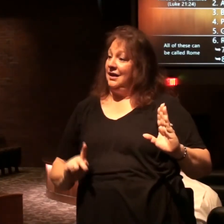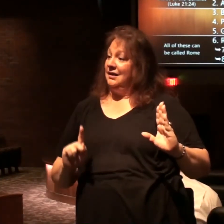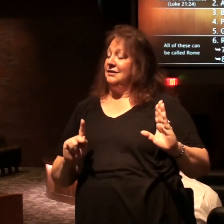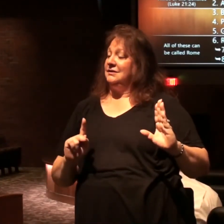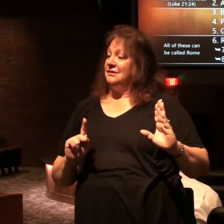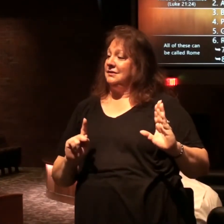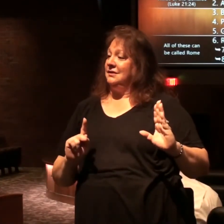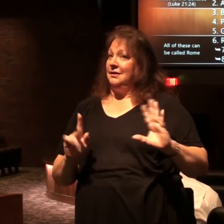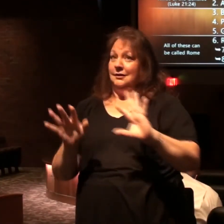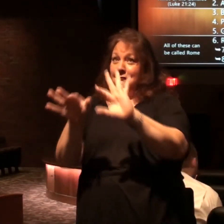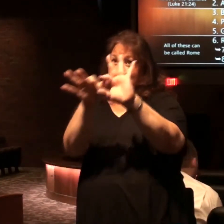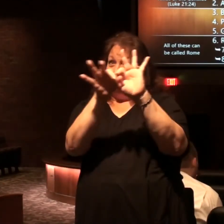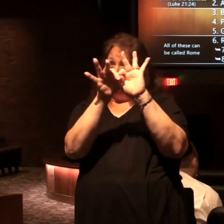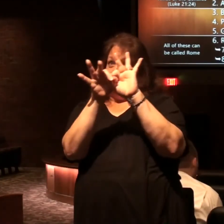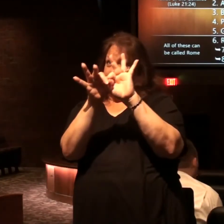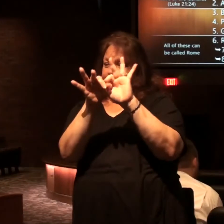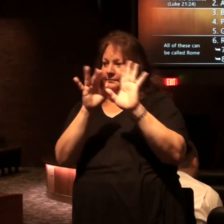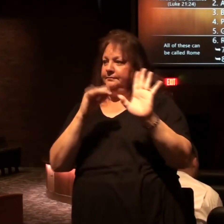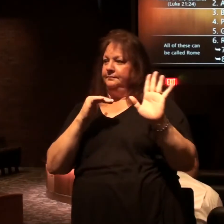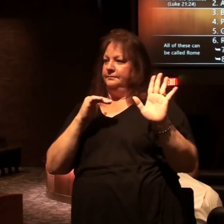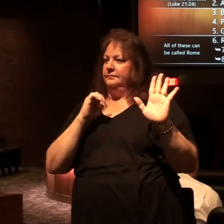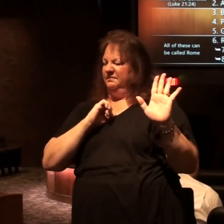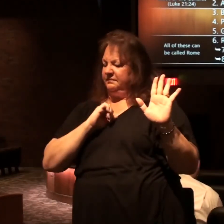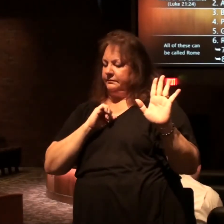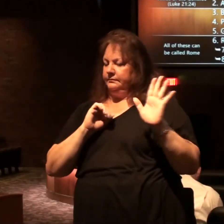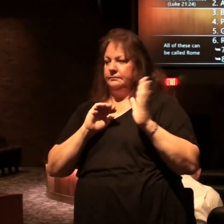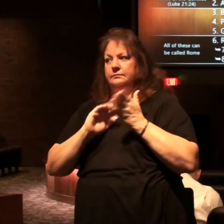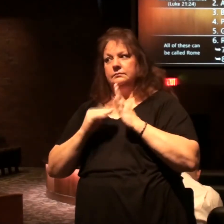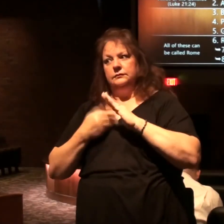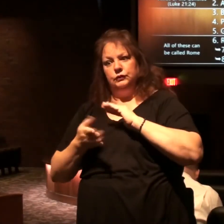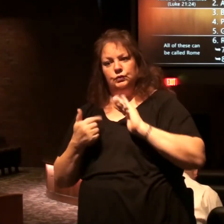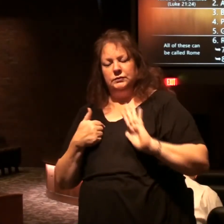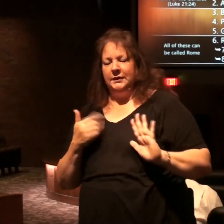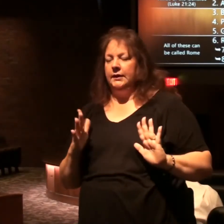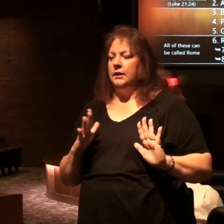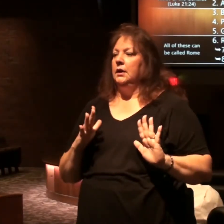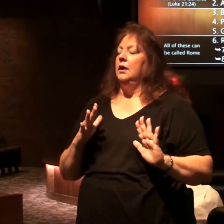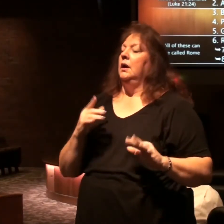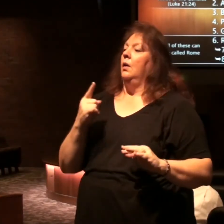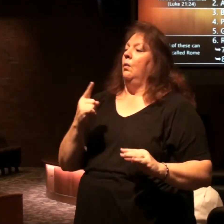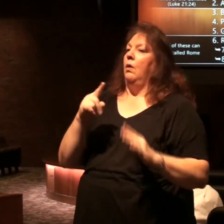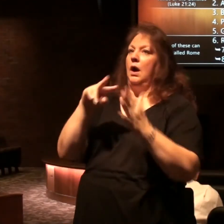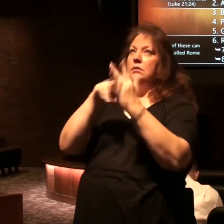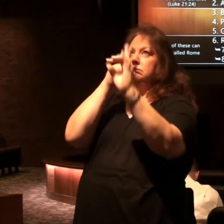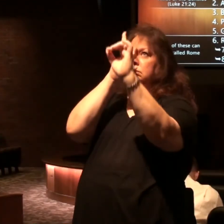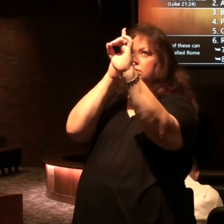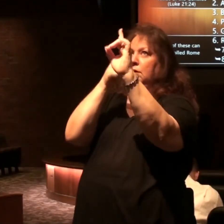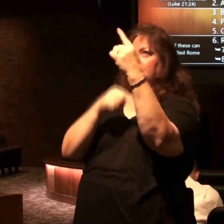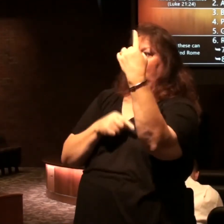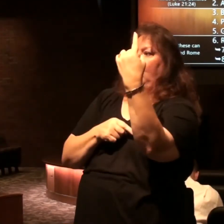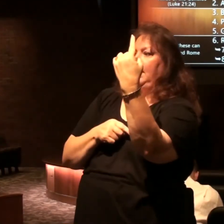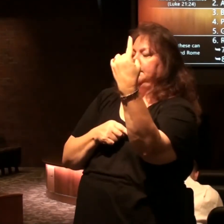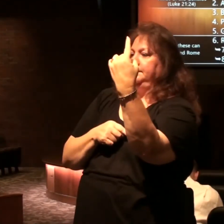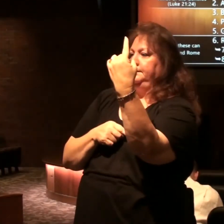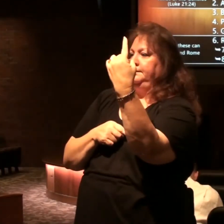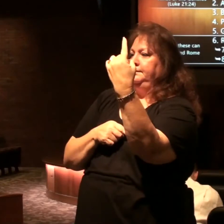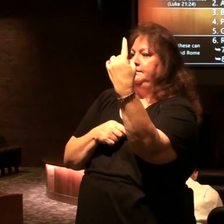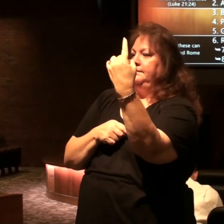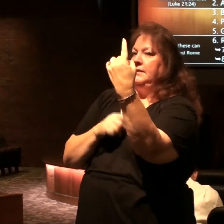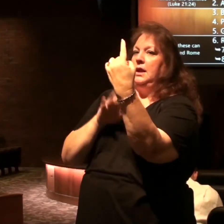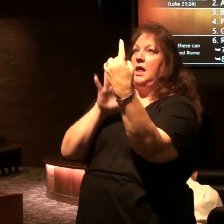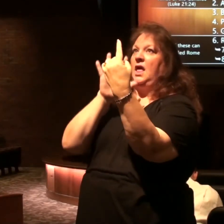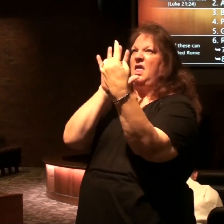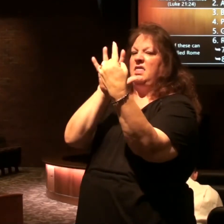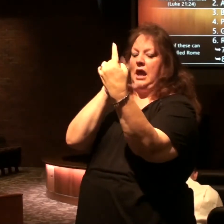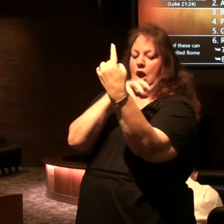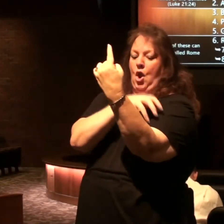federated kingdom excuse me have one purpose verse 13 they give their